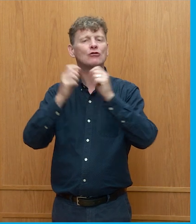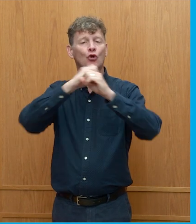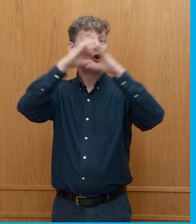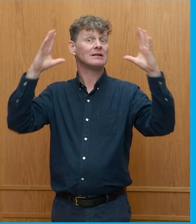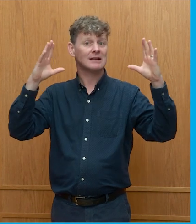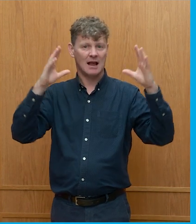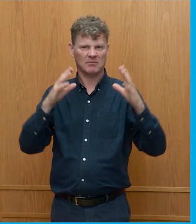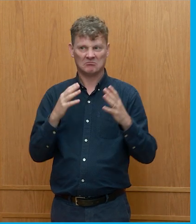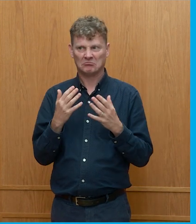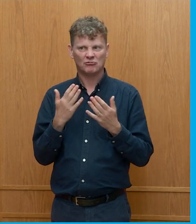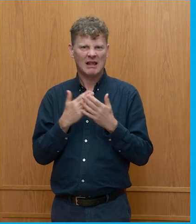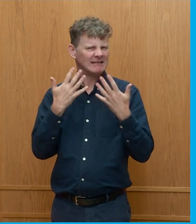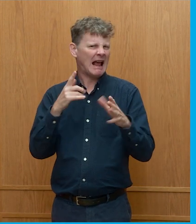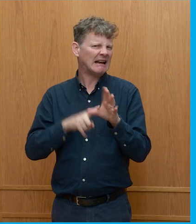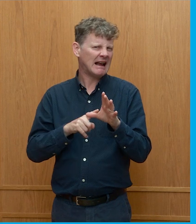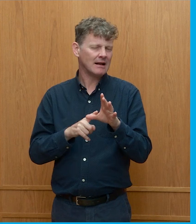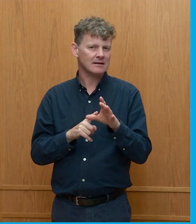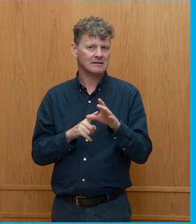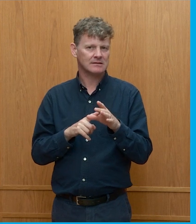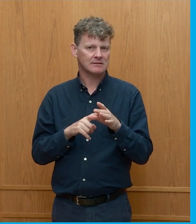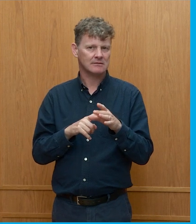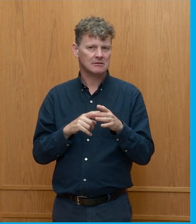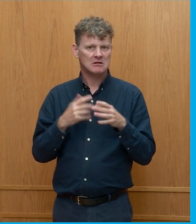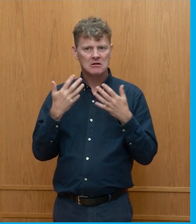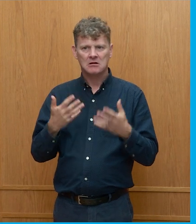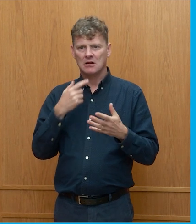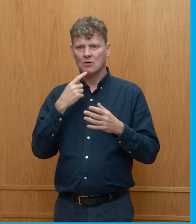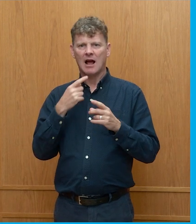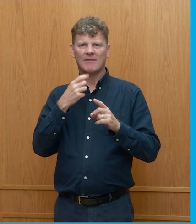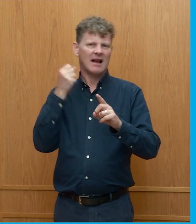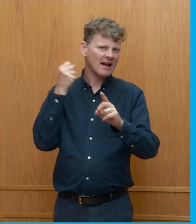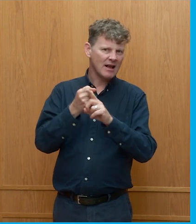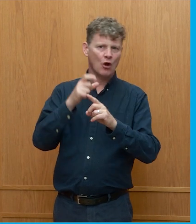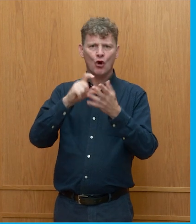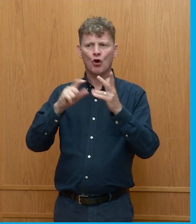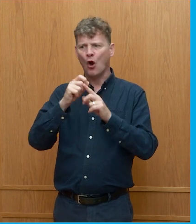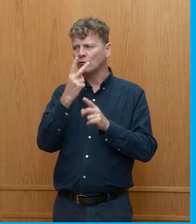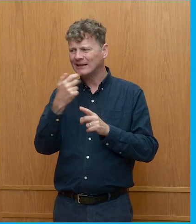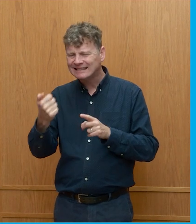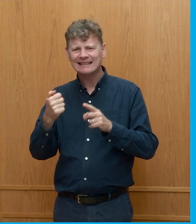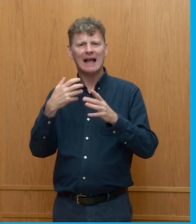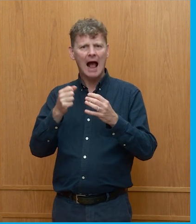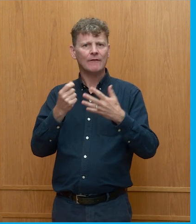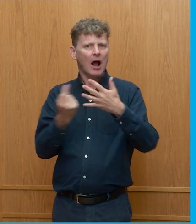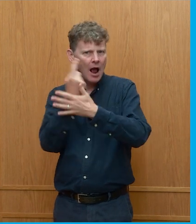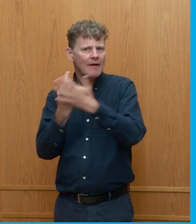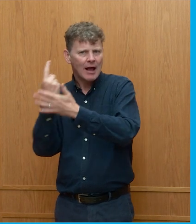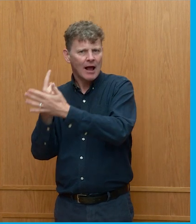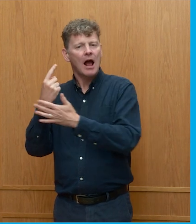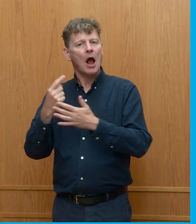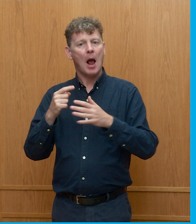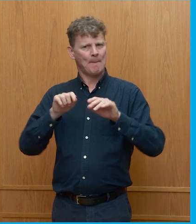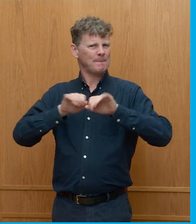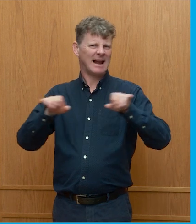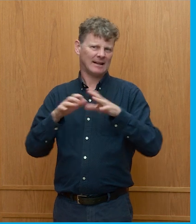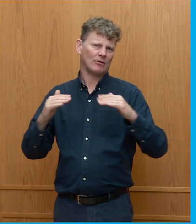then we've had the blue planet effects. We've had the greater effect. We had the COP26 effect. And suddenly we see it a lot more in the media,